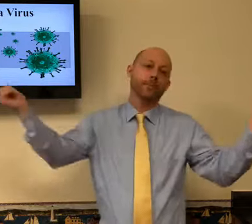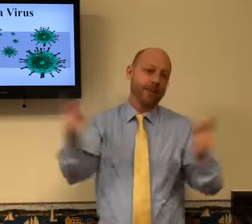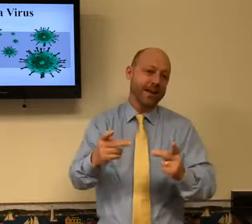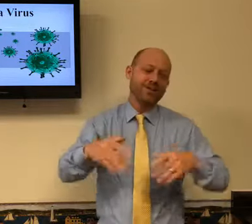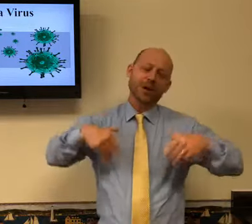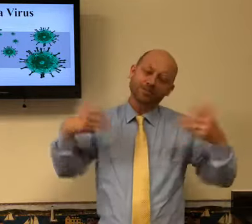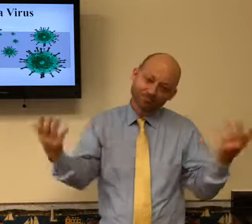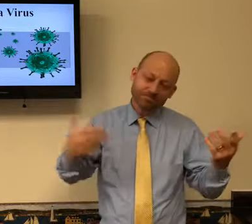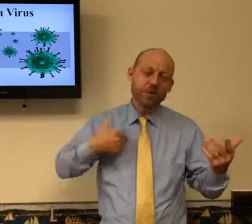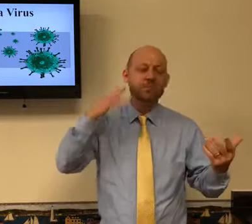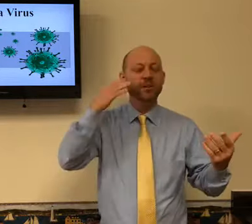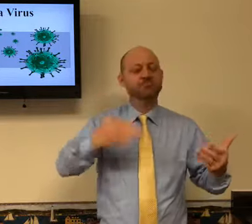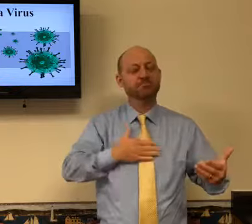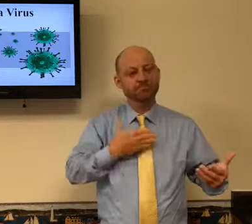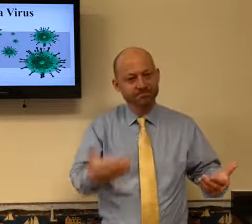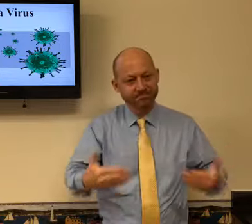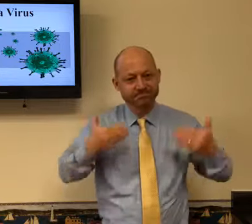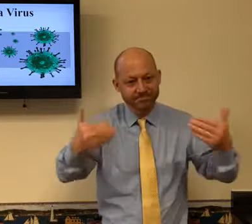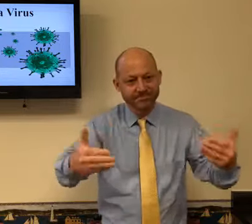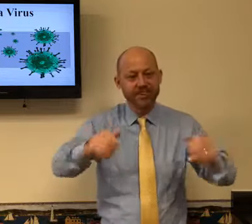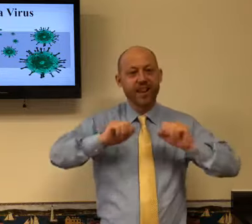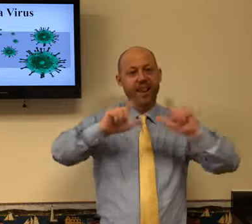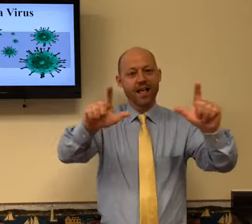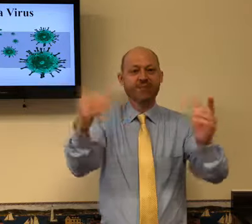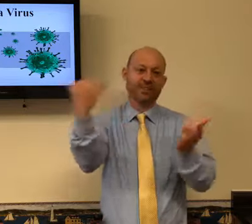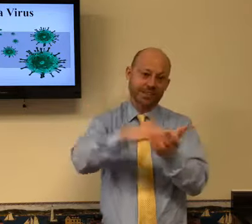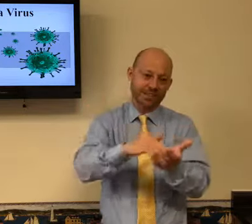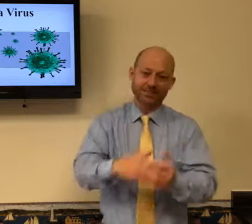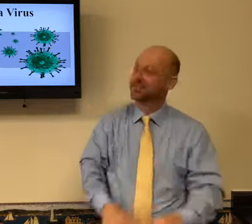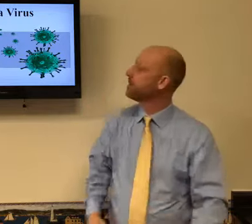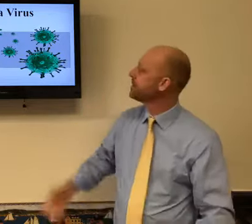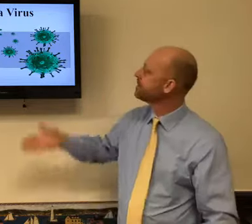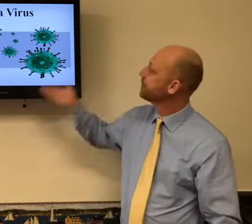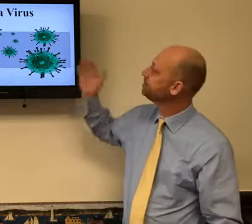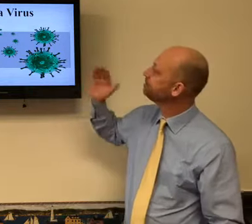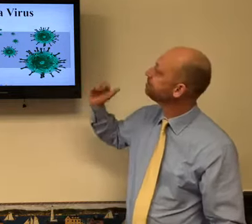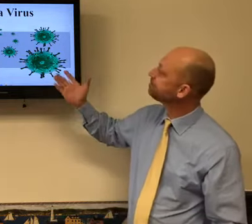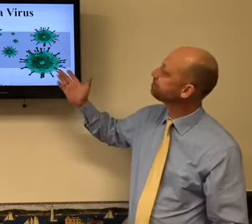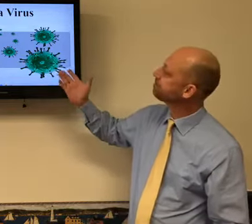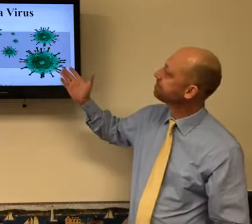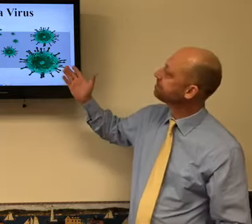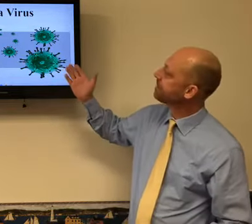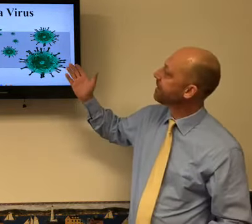appears that things are becoming better. So we are going to go live once again.